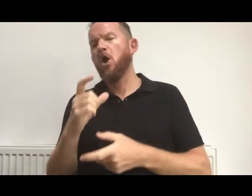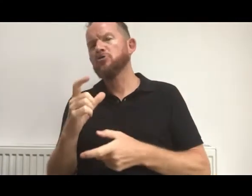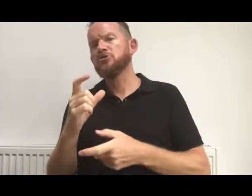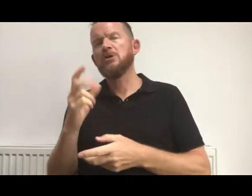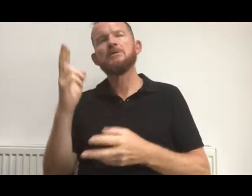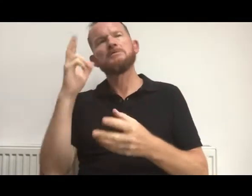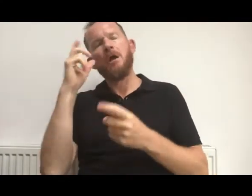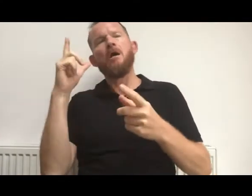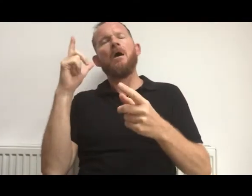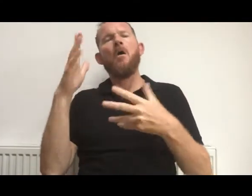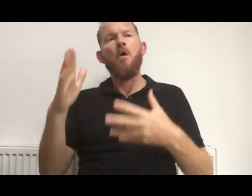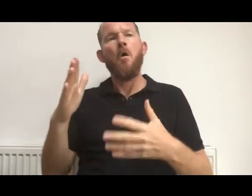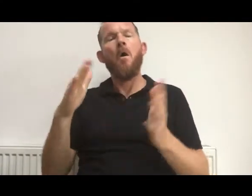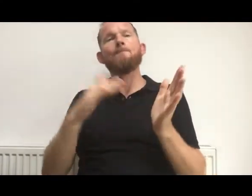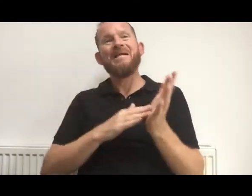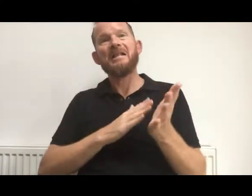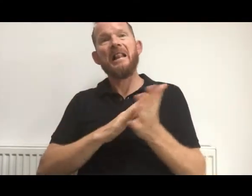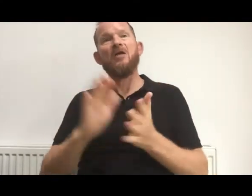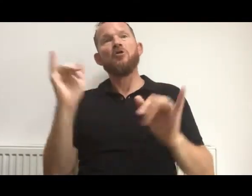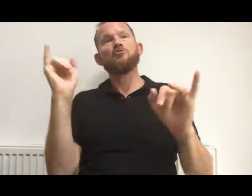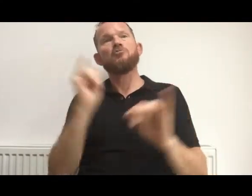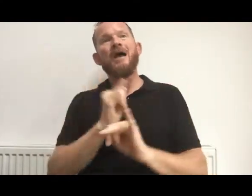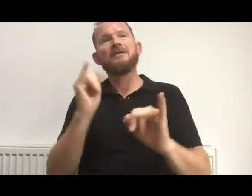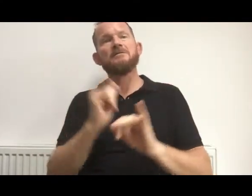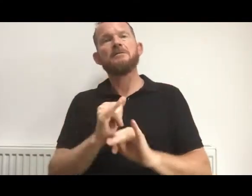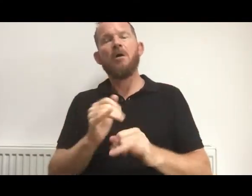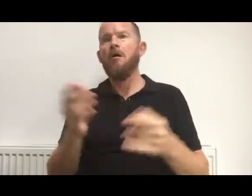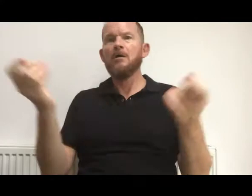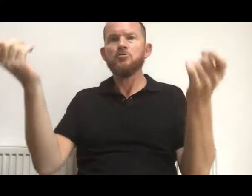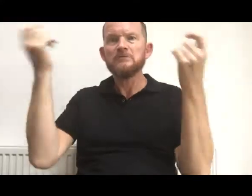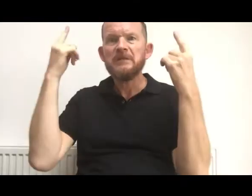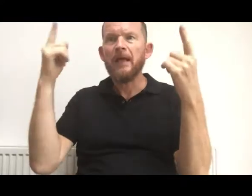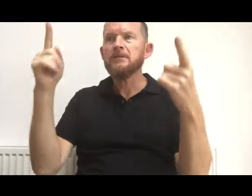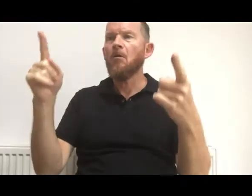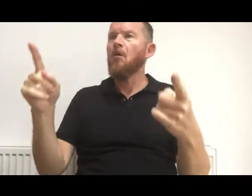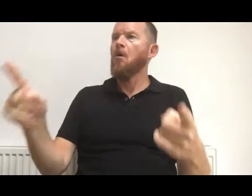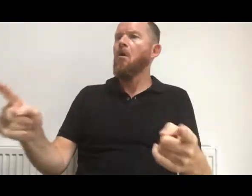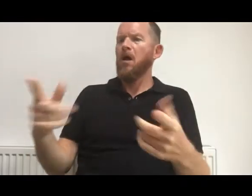or who does not understand, cannot consent to a DNR order.